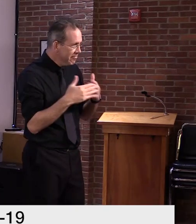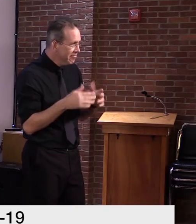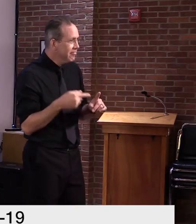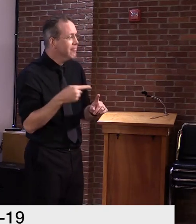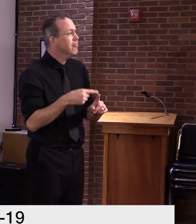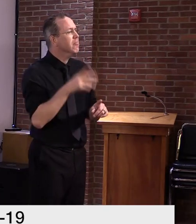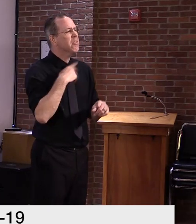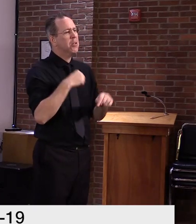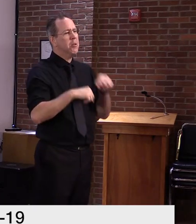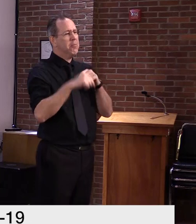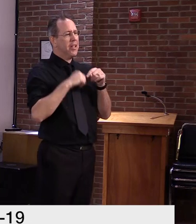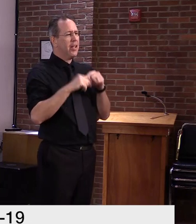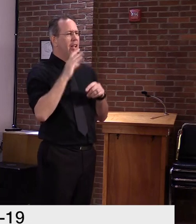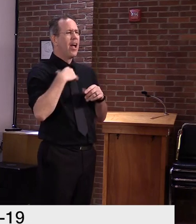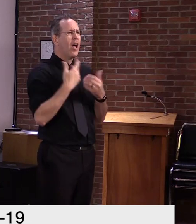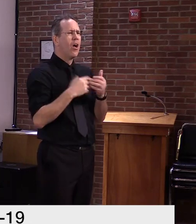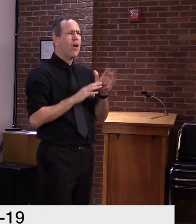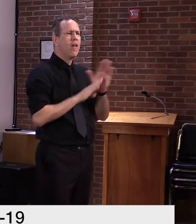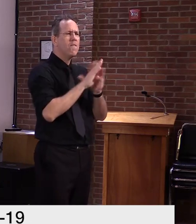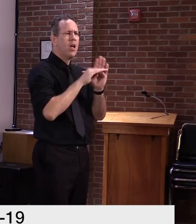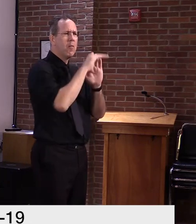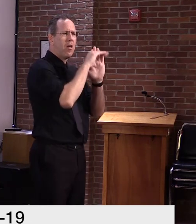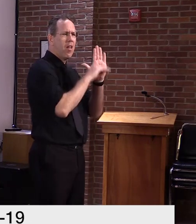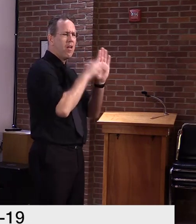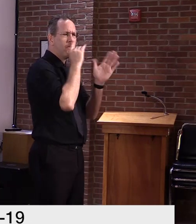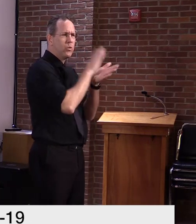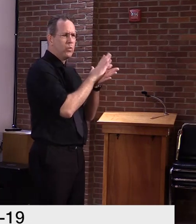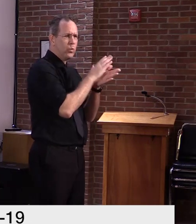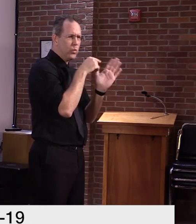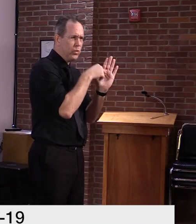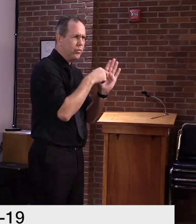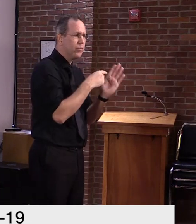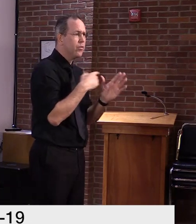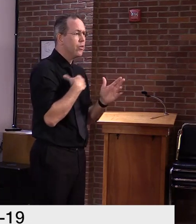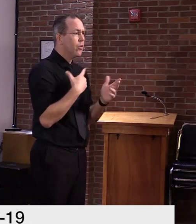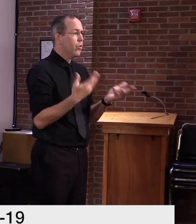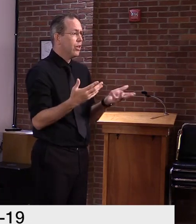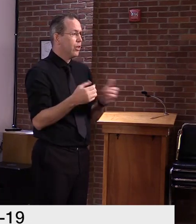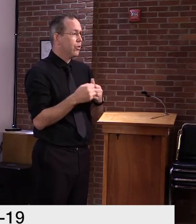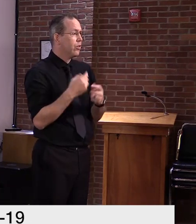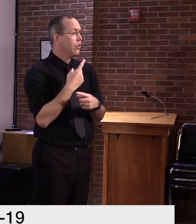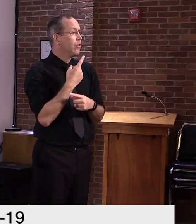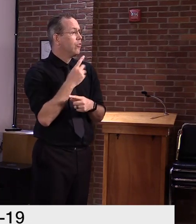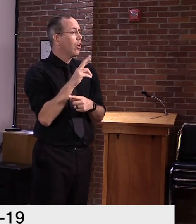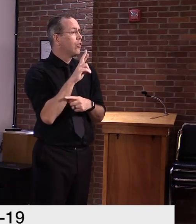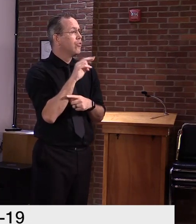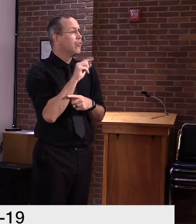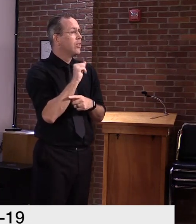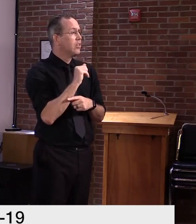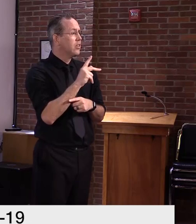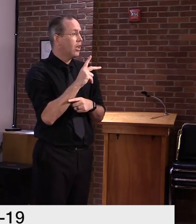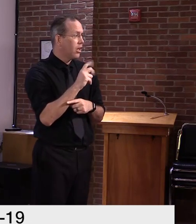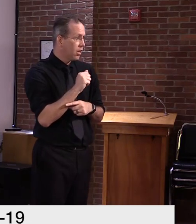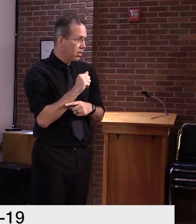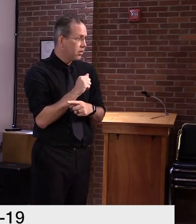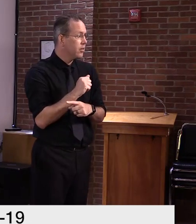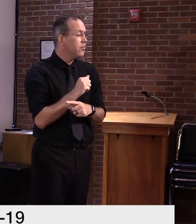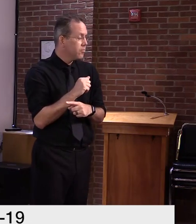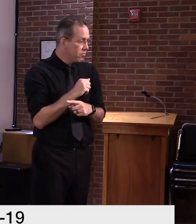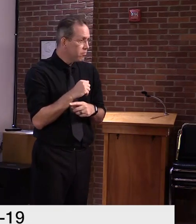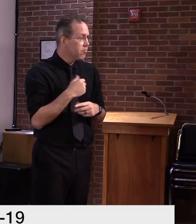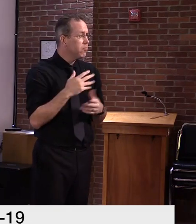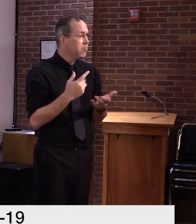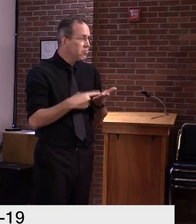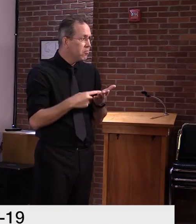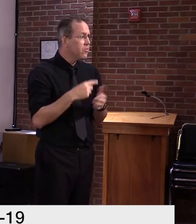you know, and it's great to be on the stage. Um, Dr. Rasko, um, you know, and our state epidemiologists, these folks, uh, really and